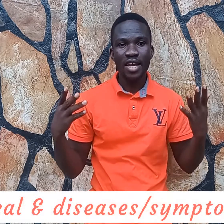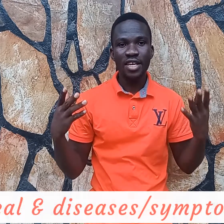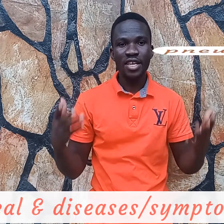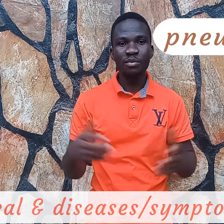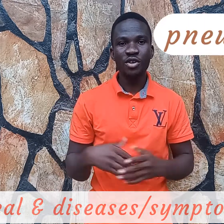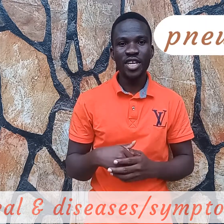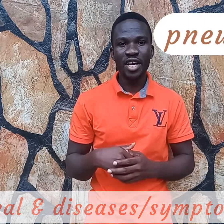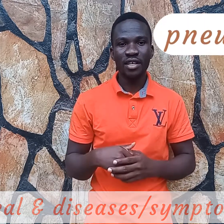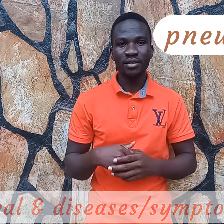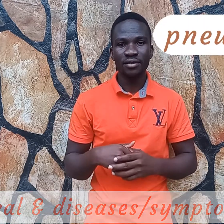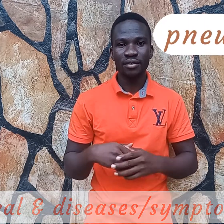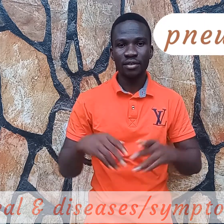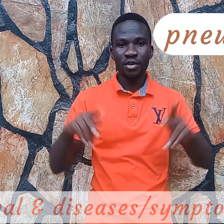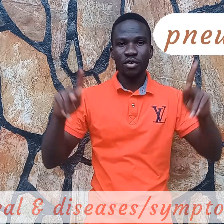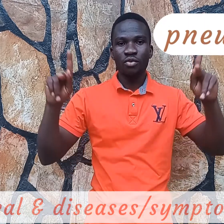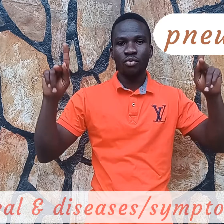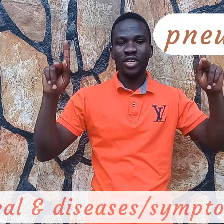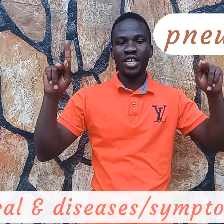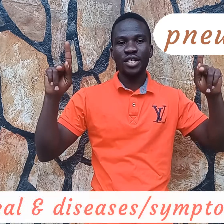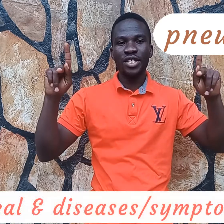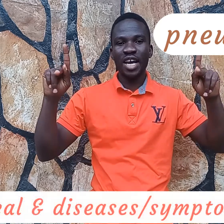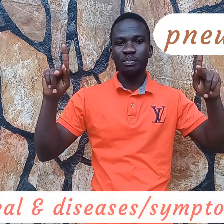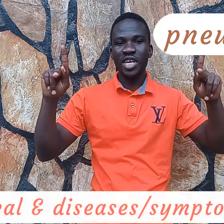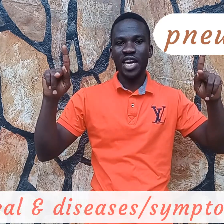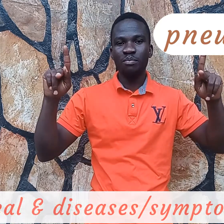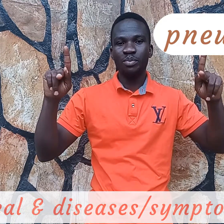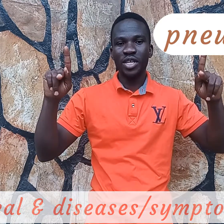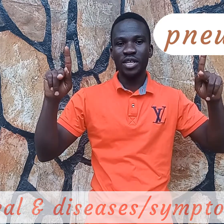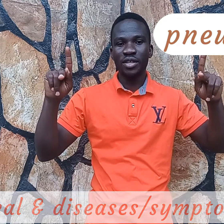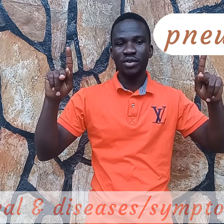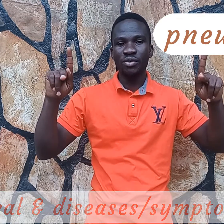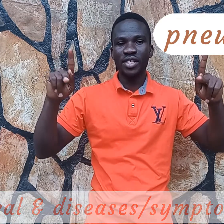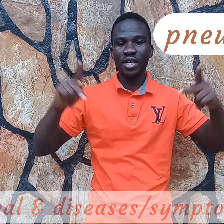pneumonia with an initial TMP we say